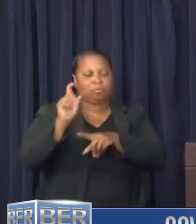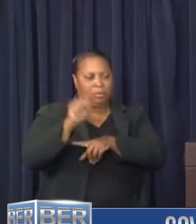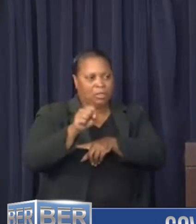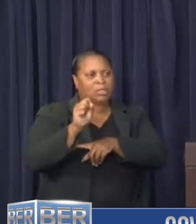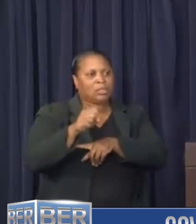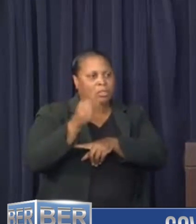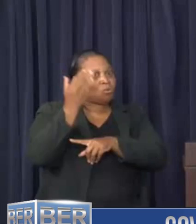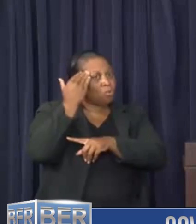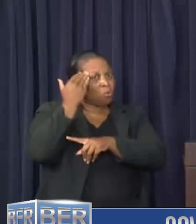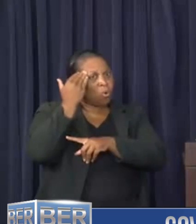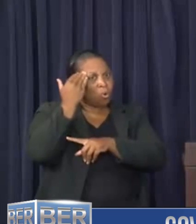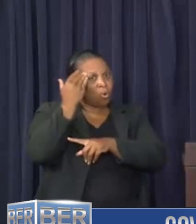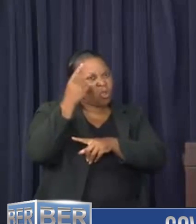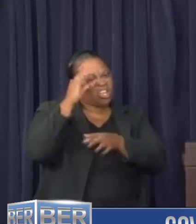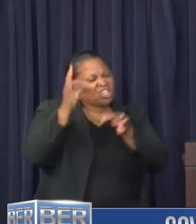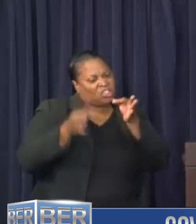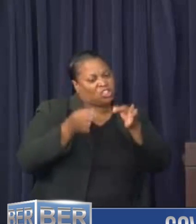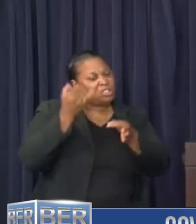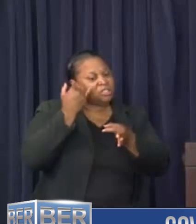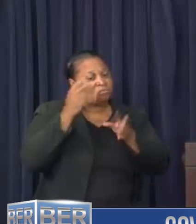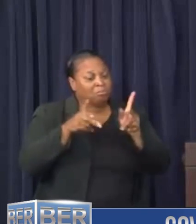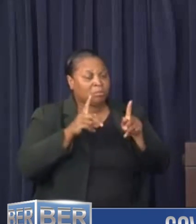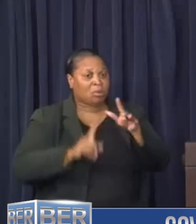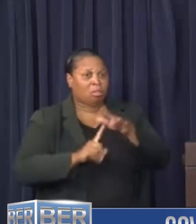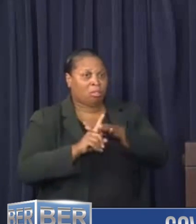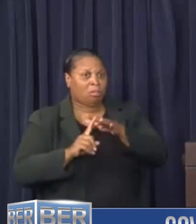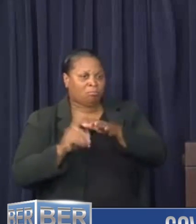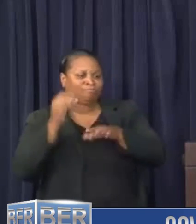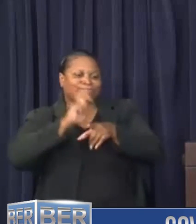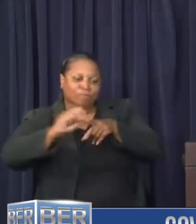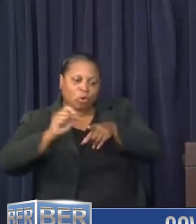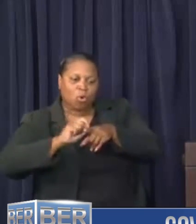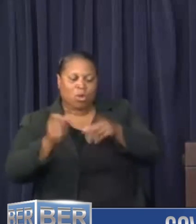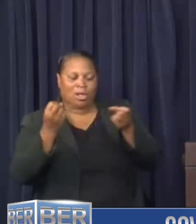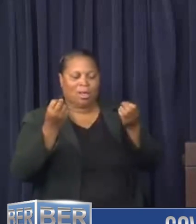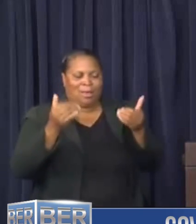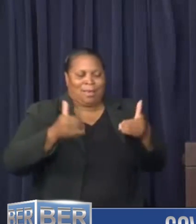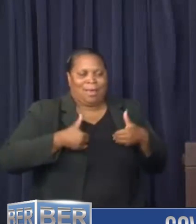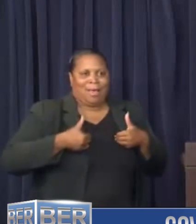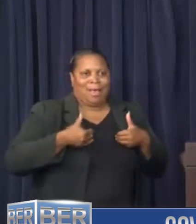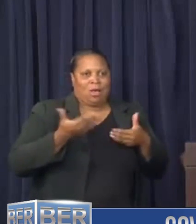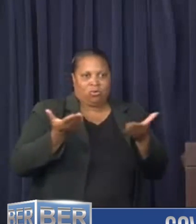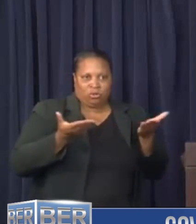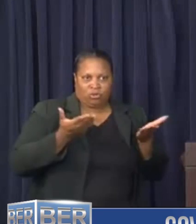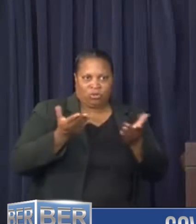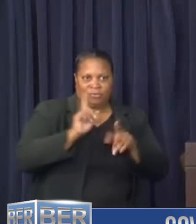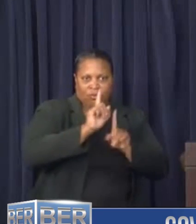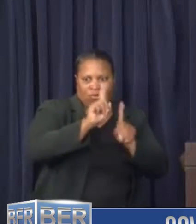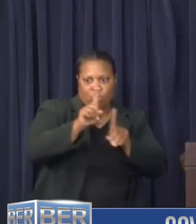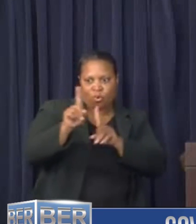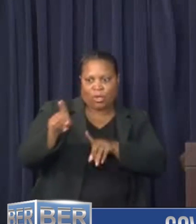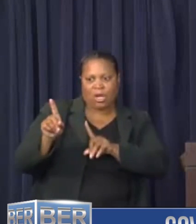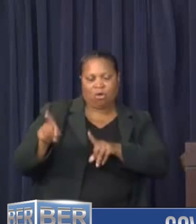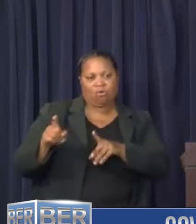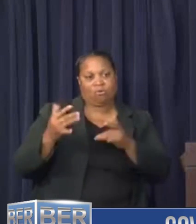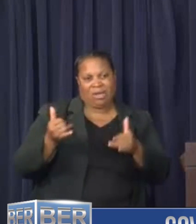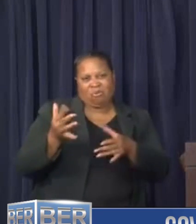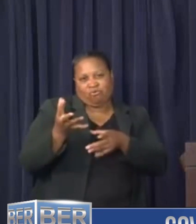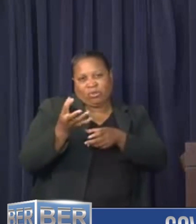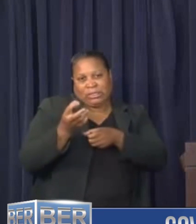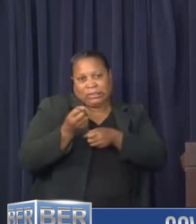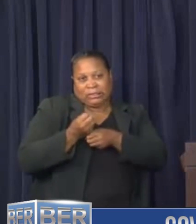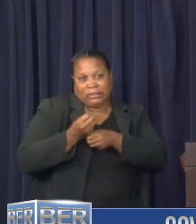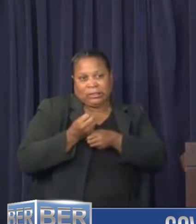what we use to judge whether or not people are calling are how many people or how the services are going out. I can tell you that we've received some,